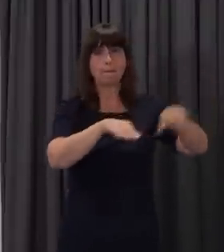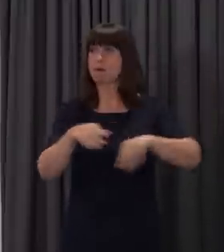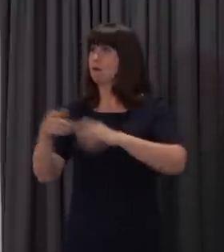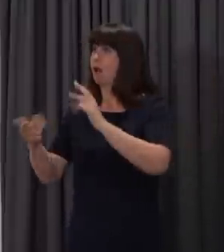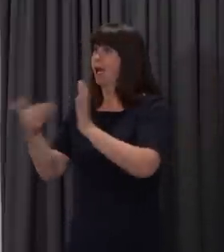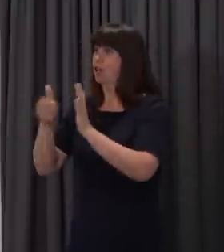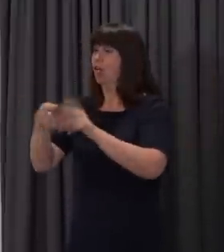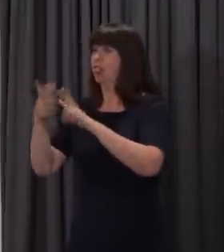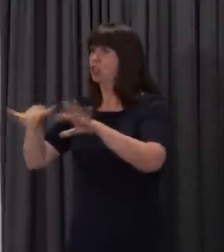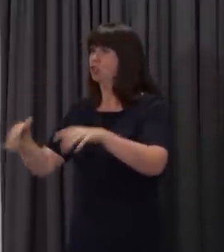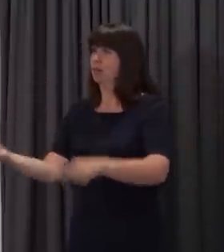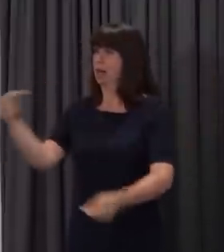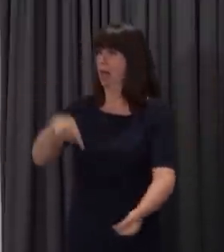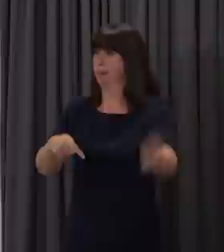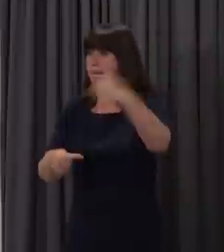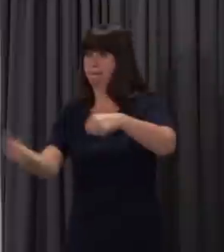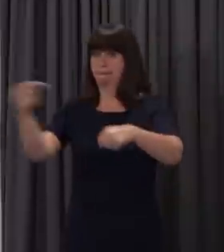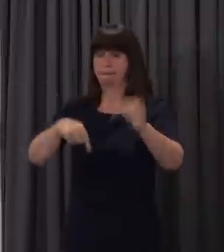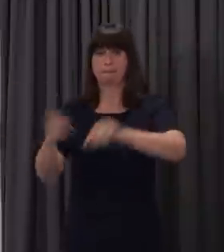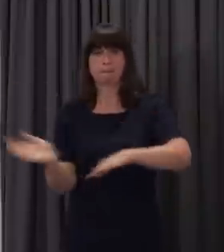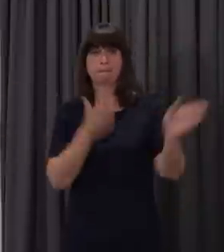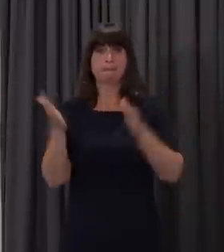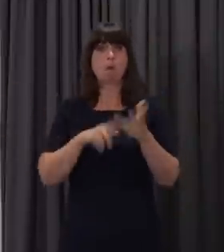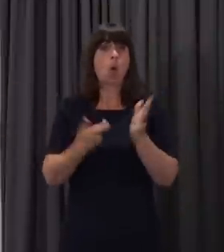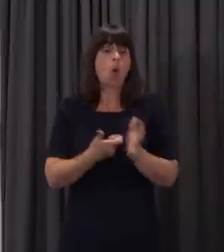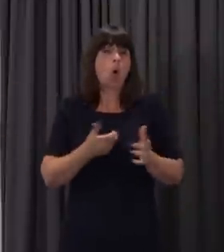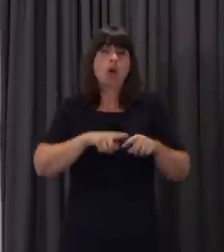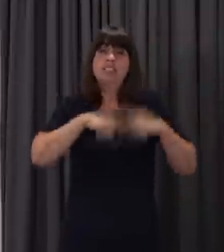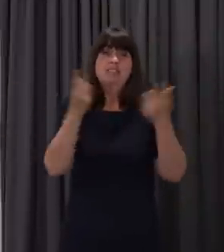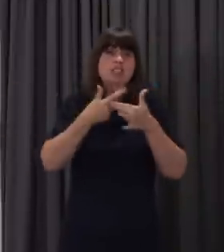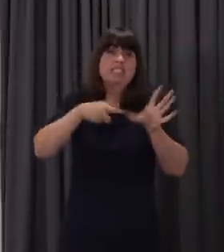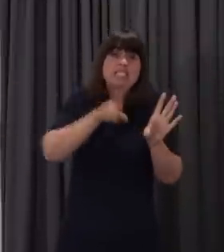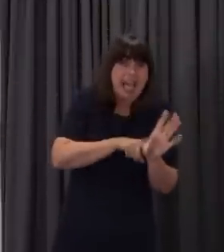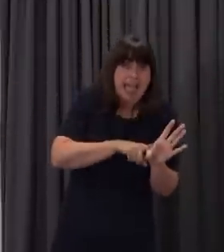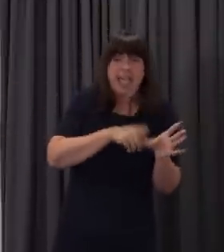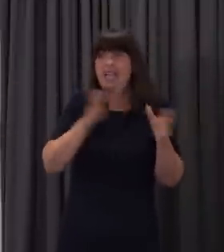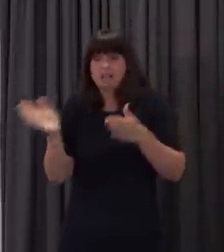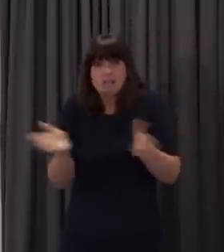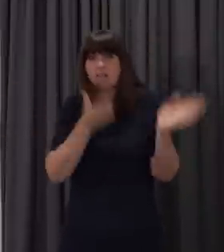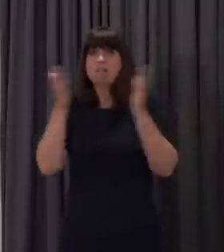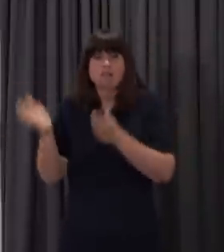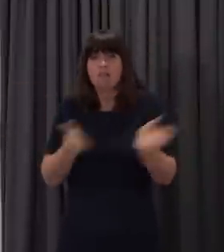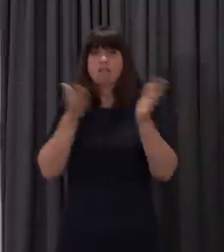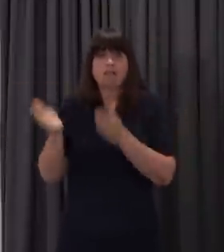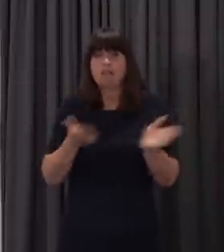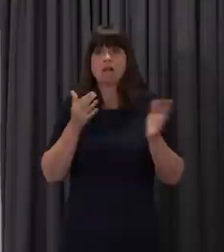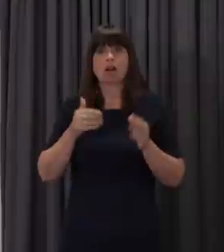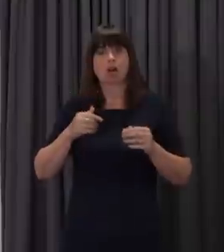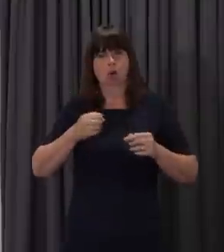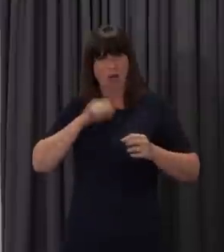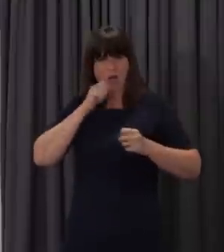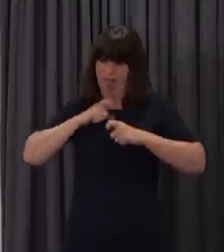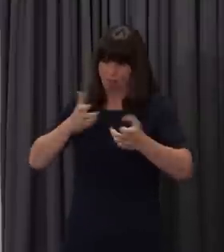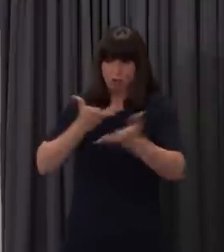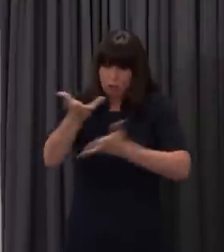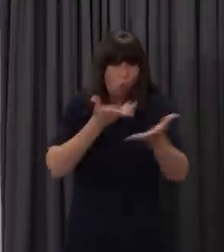authorities, we can staff these proposals and we will always have, as we always do, a continued dialogue